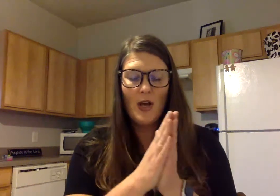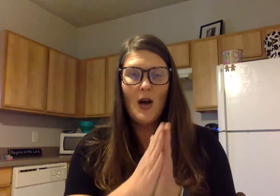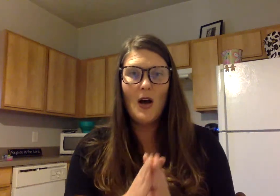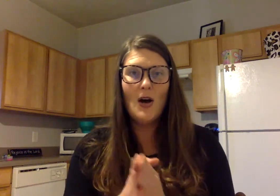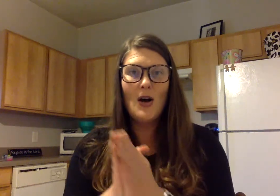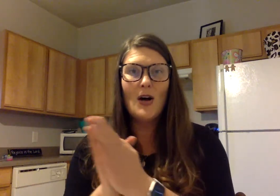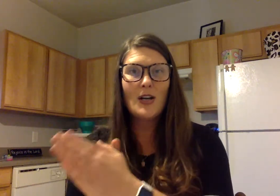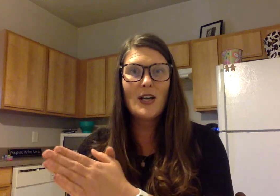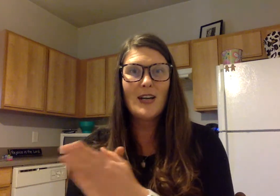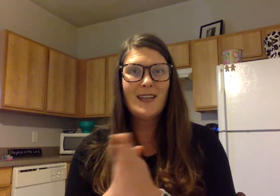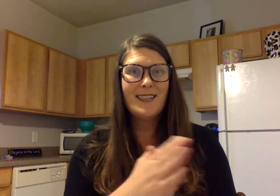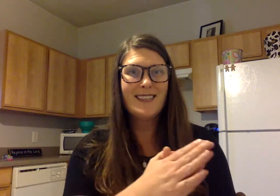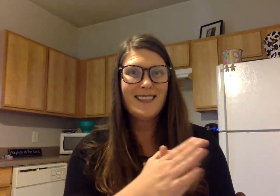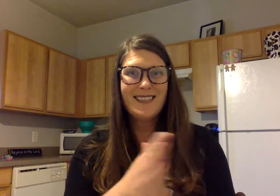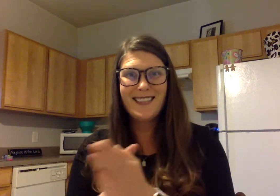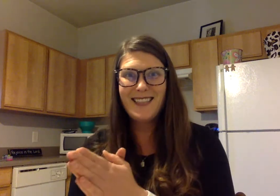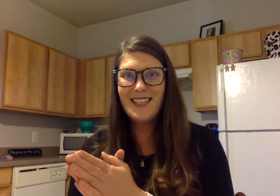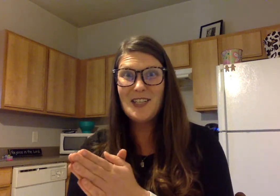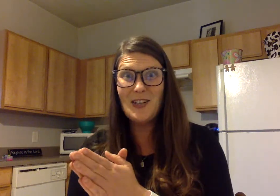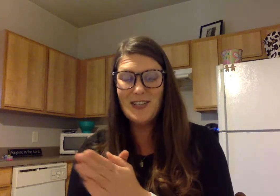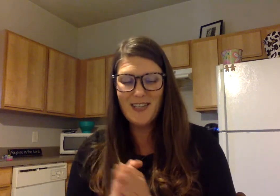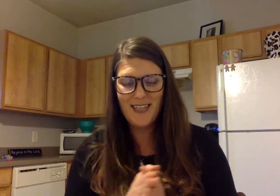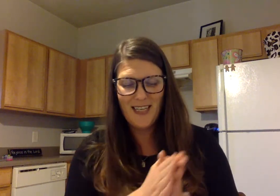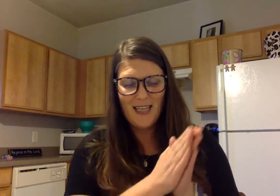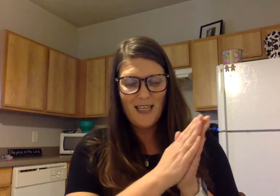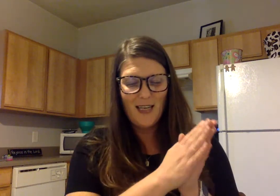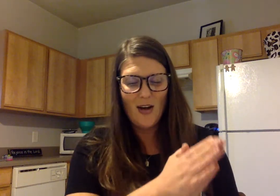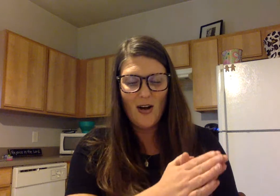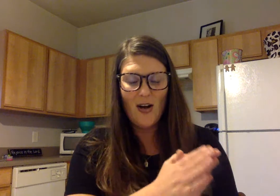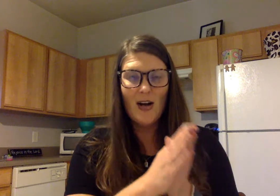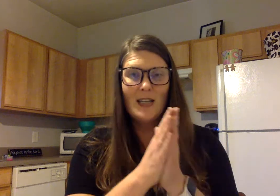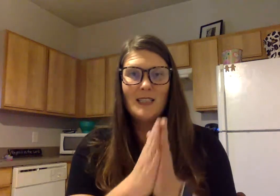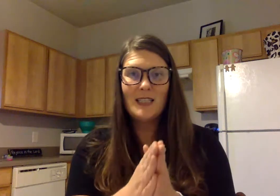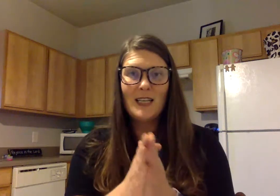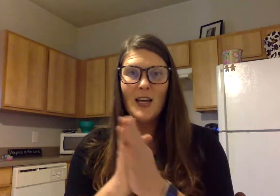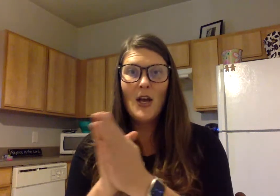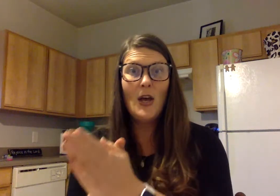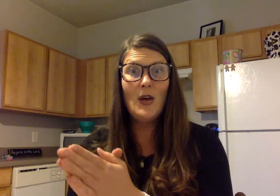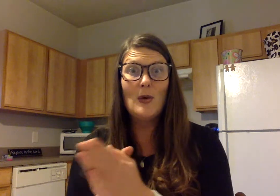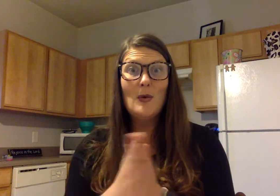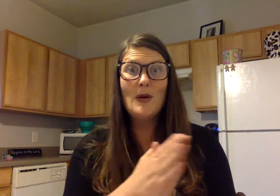oh oh oh